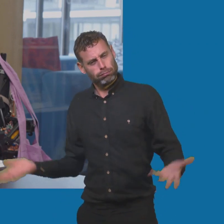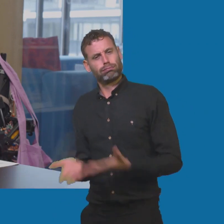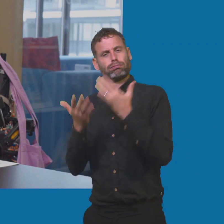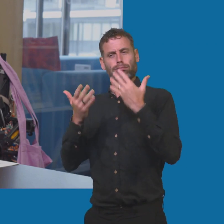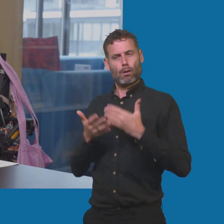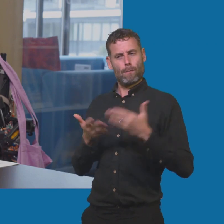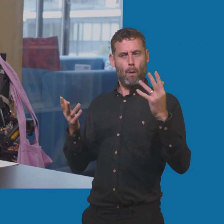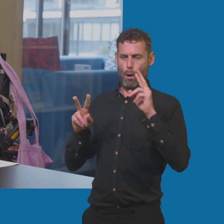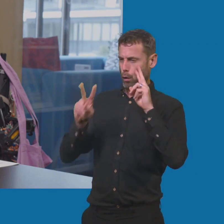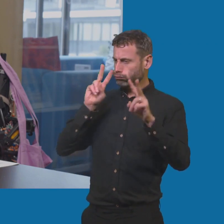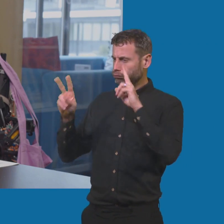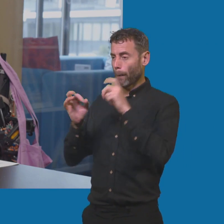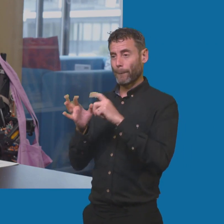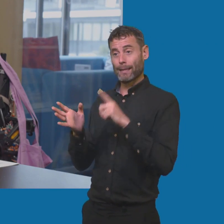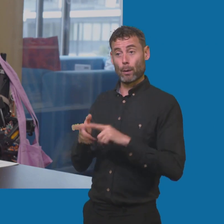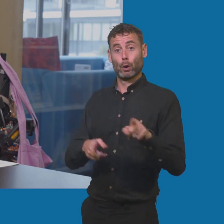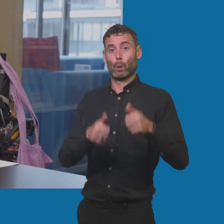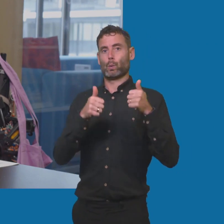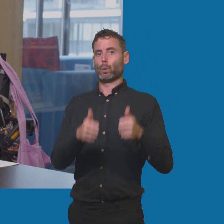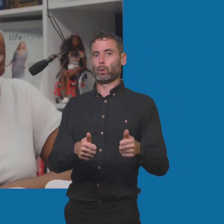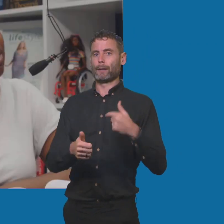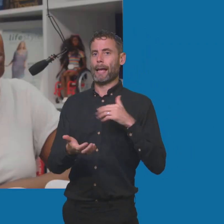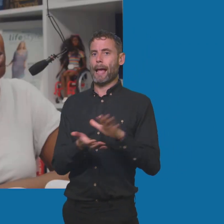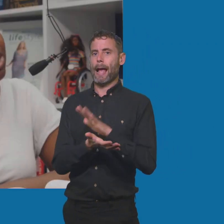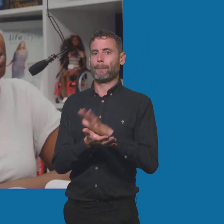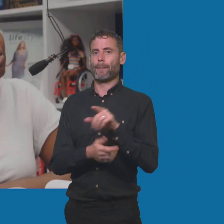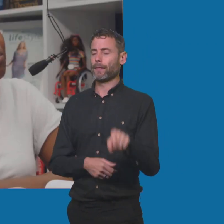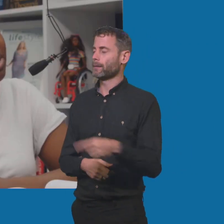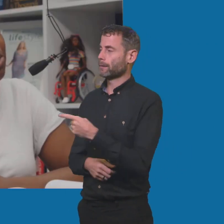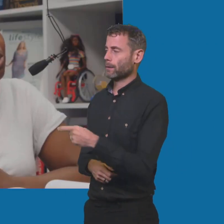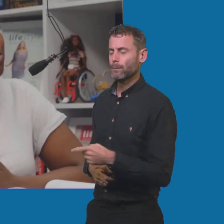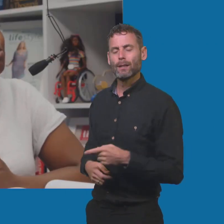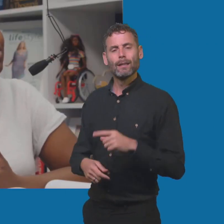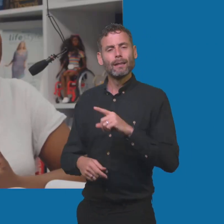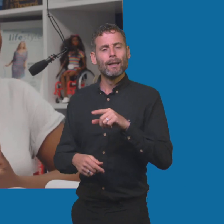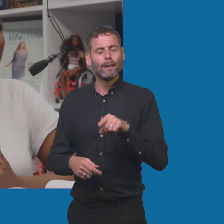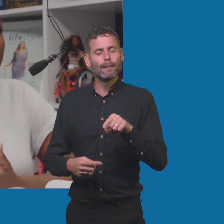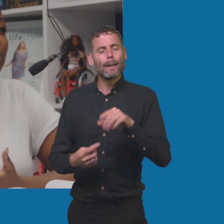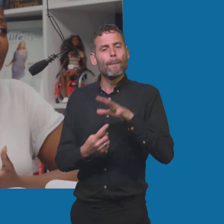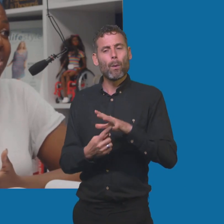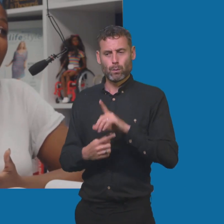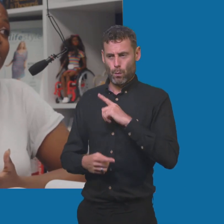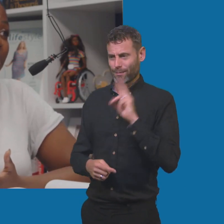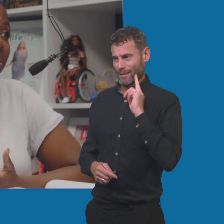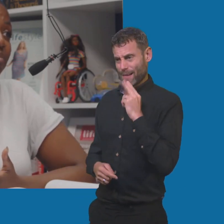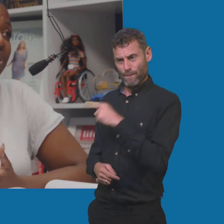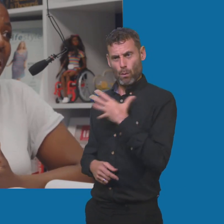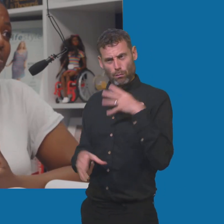incredible. Very welcome news. It's just making climate change conversations just much more accessible because in the past they haven't been. And disabled